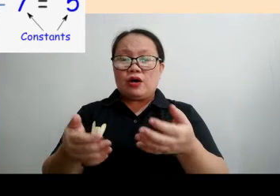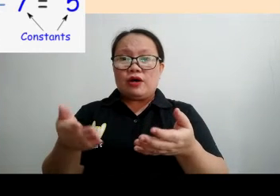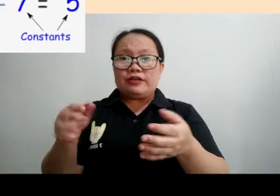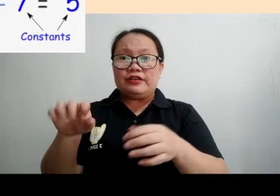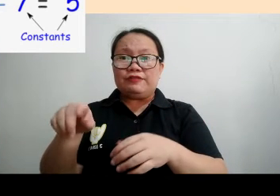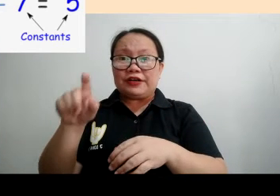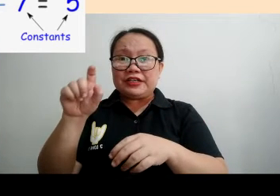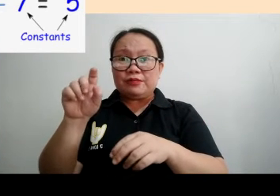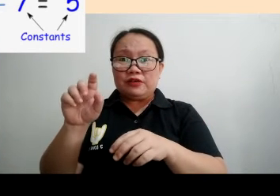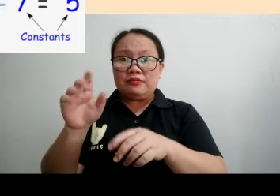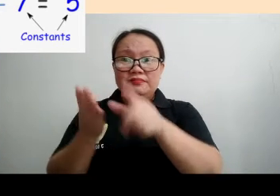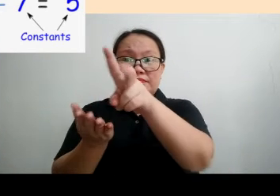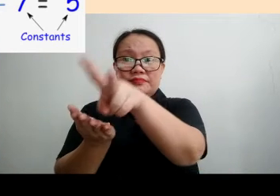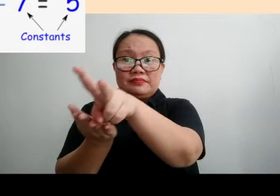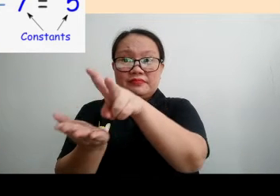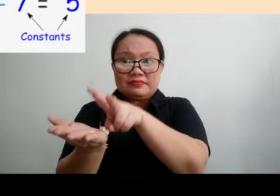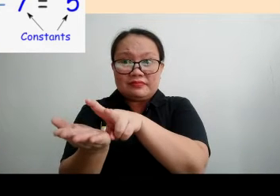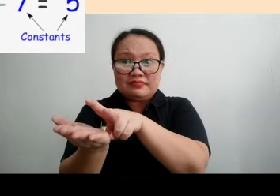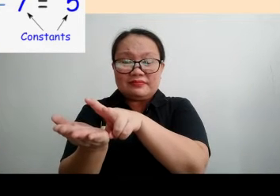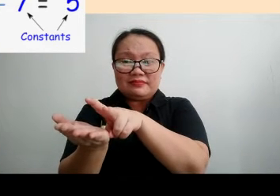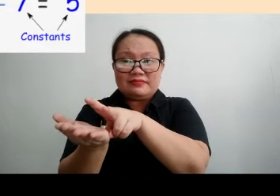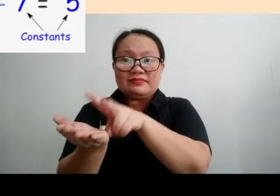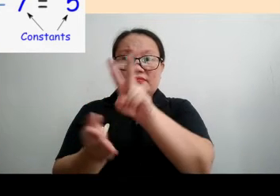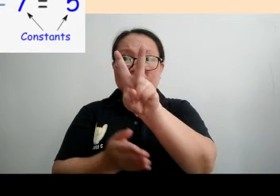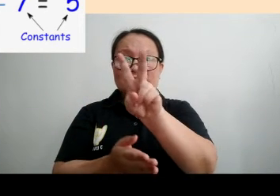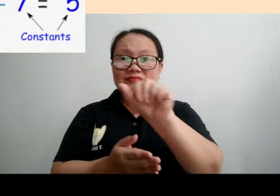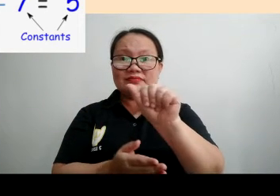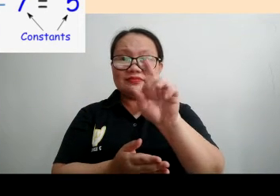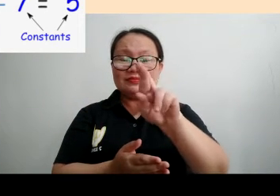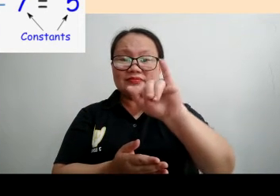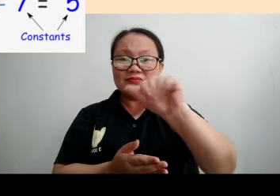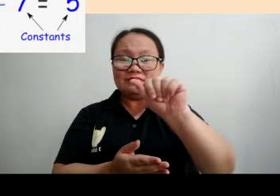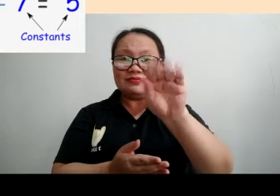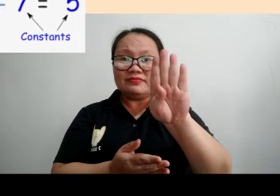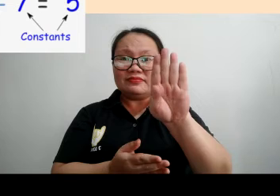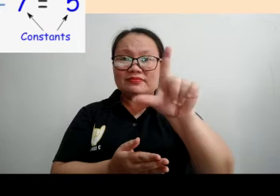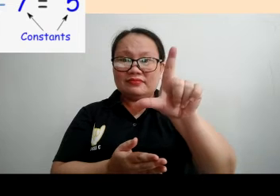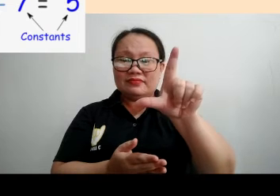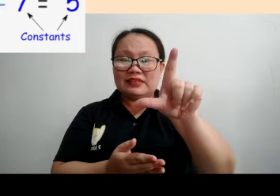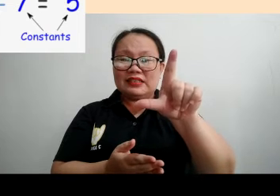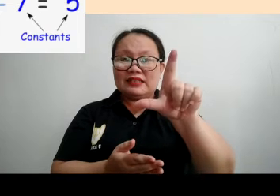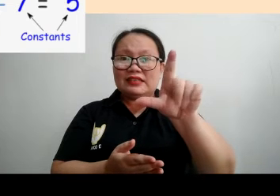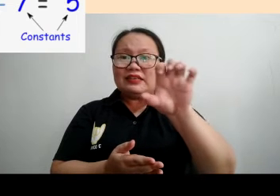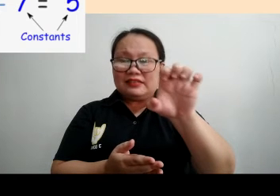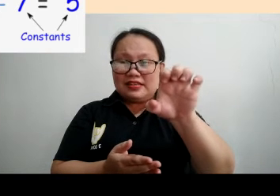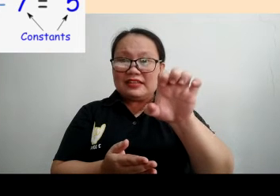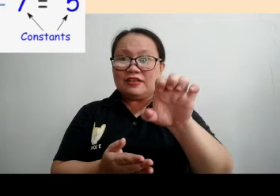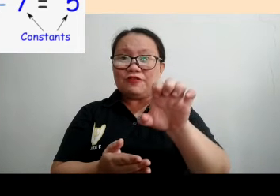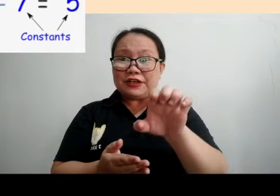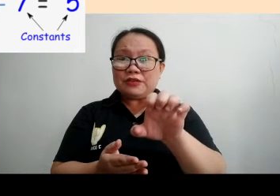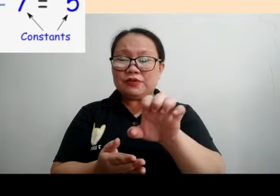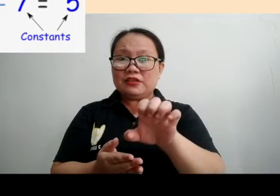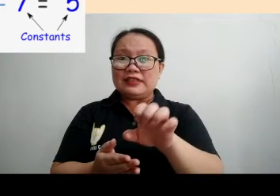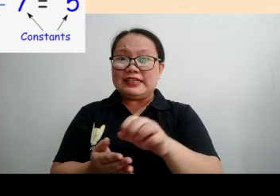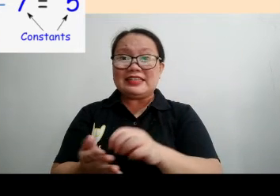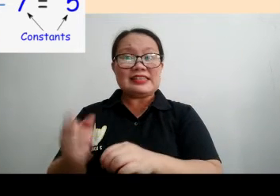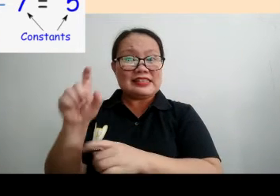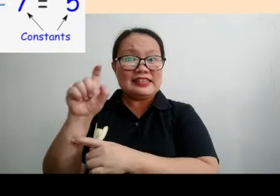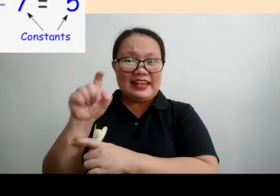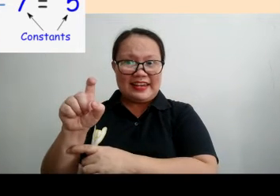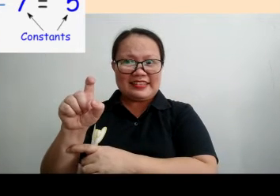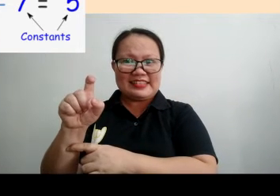The variable, the variable